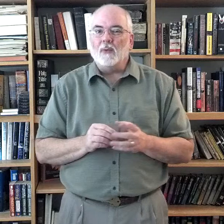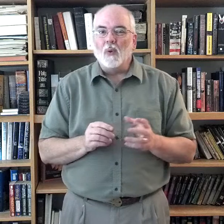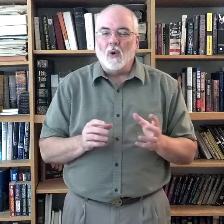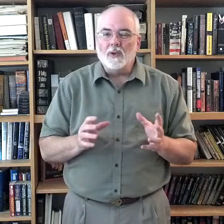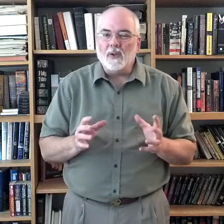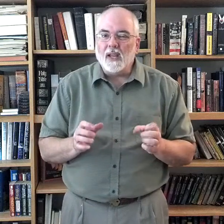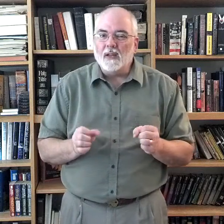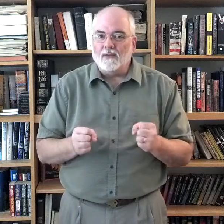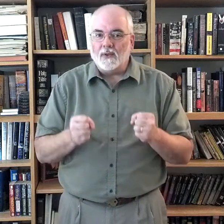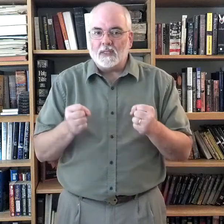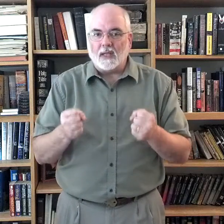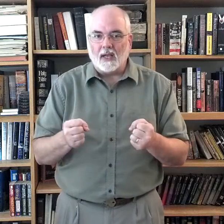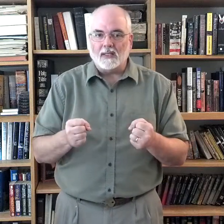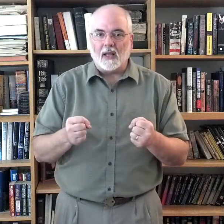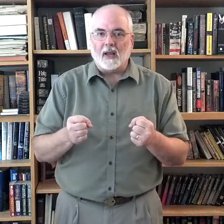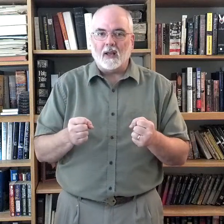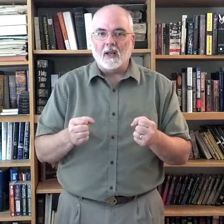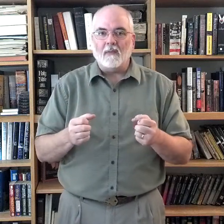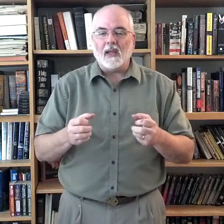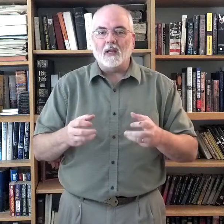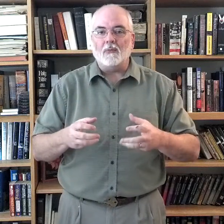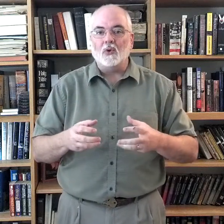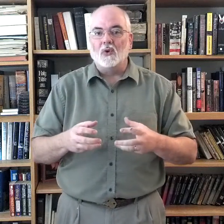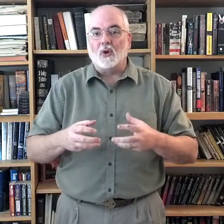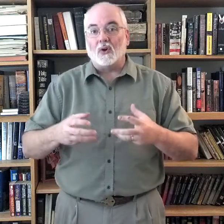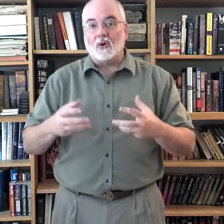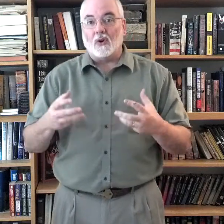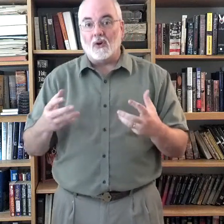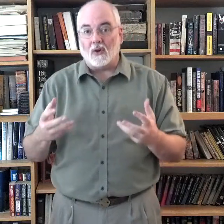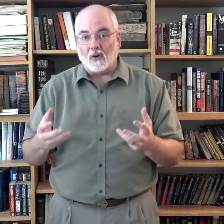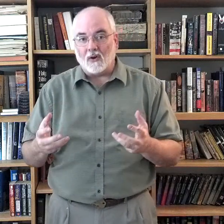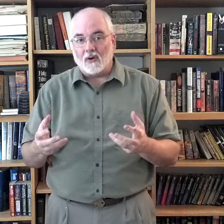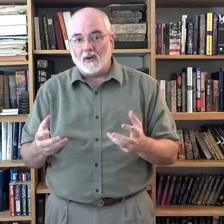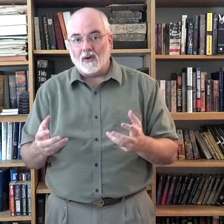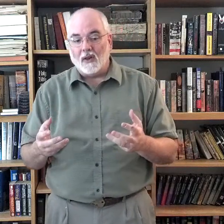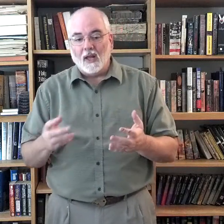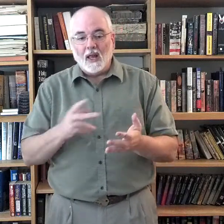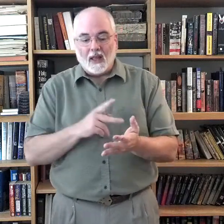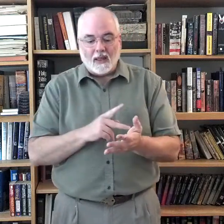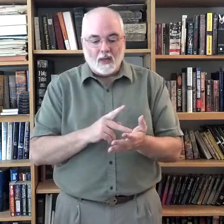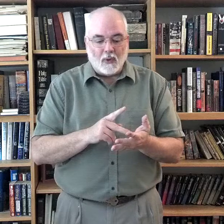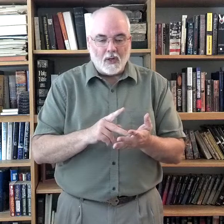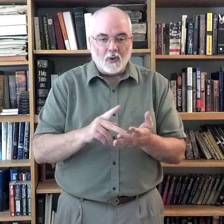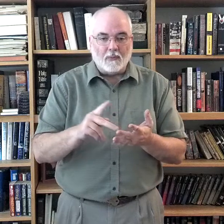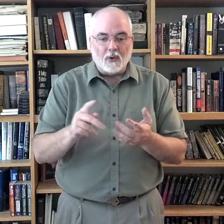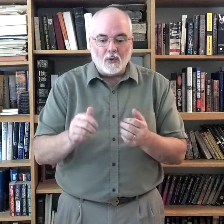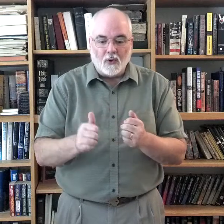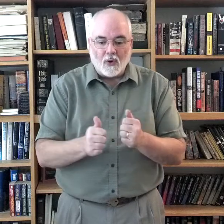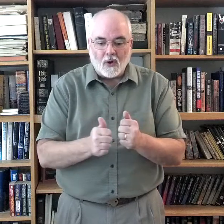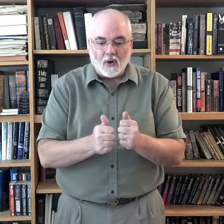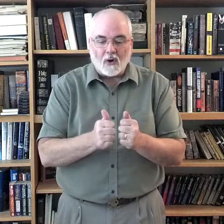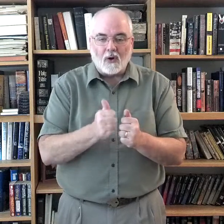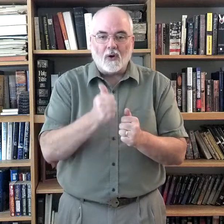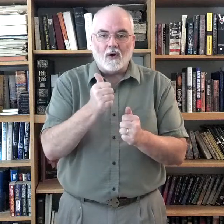we want to emphasize that, and make it pure-er, then we do pure-er.